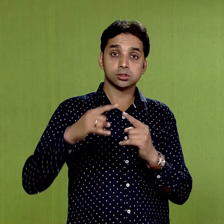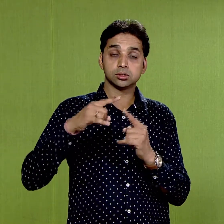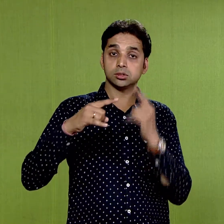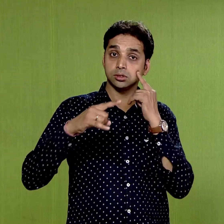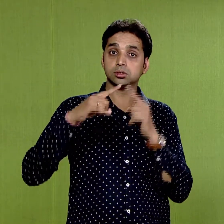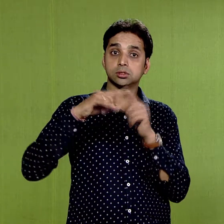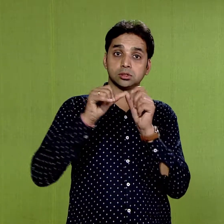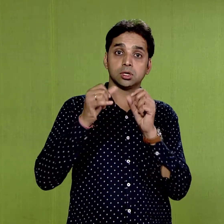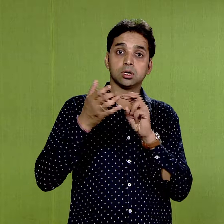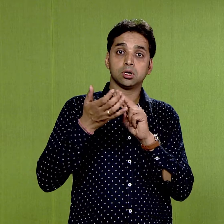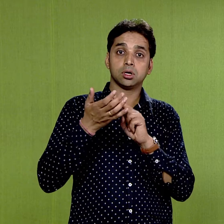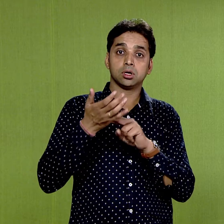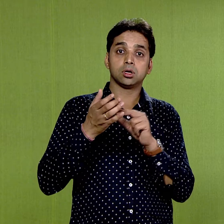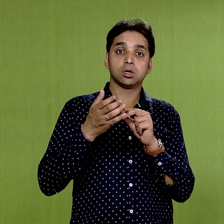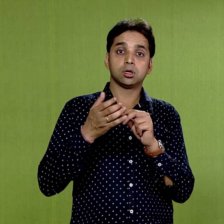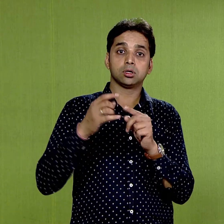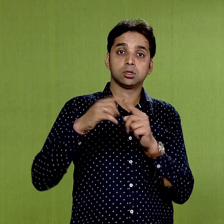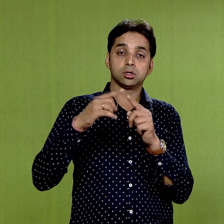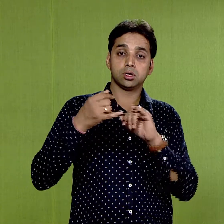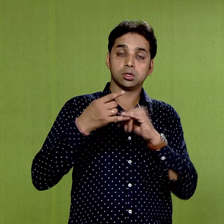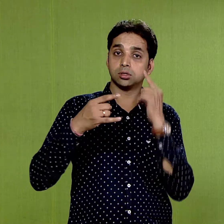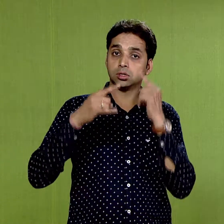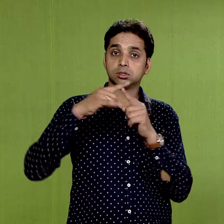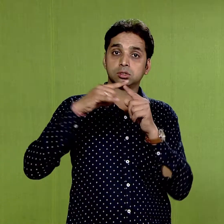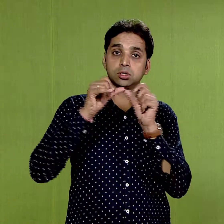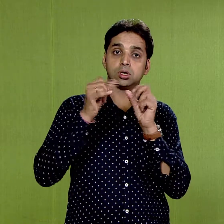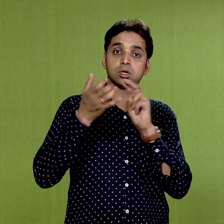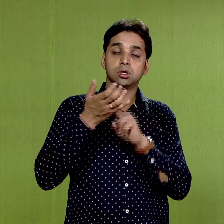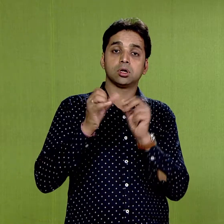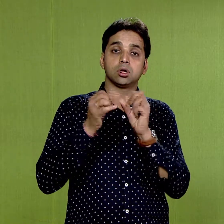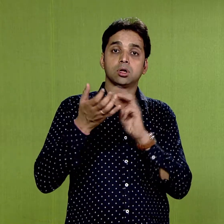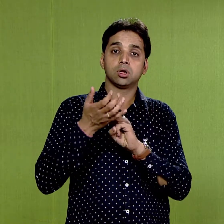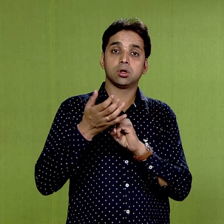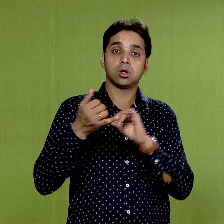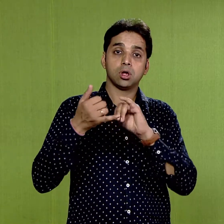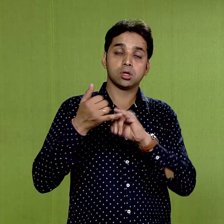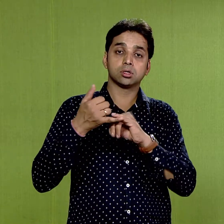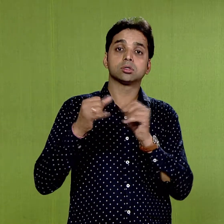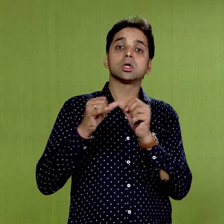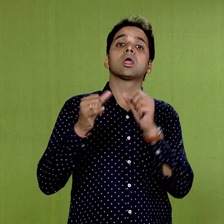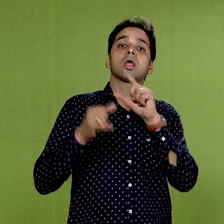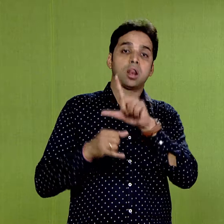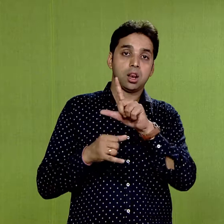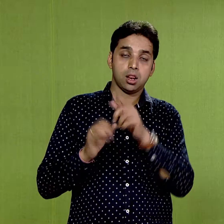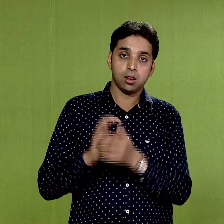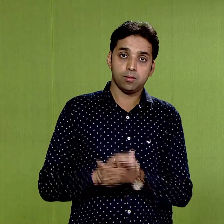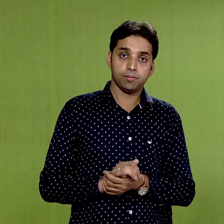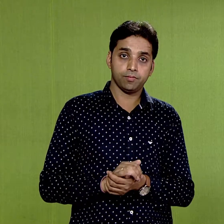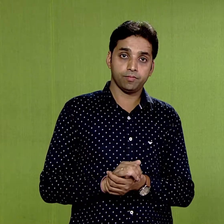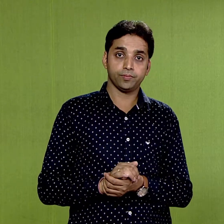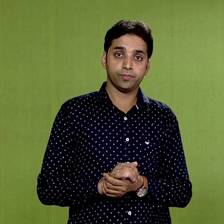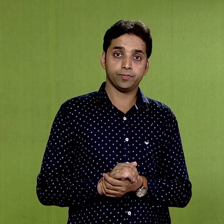the